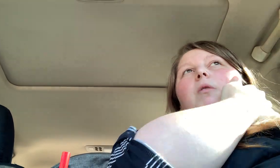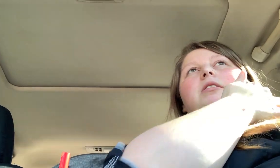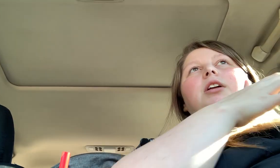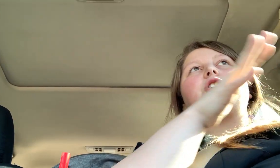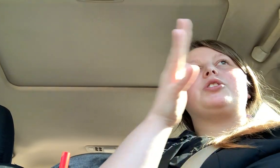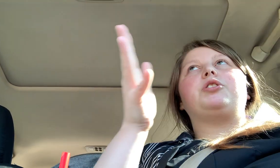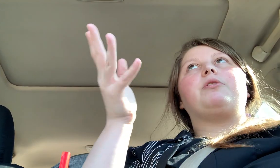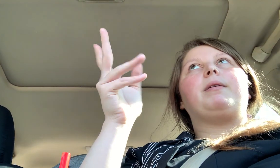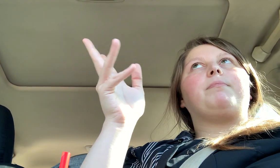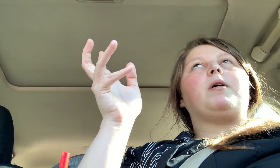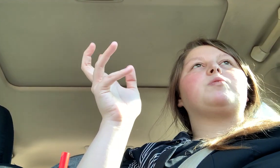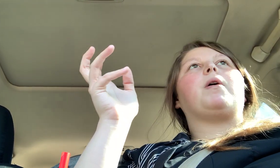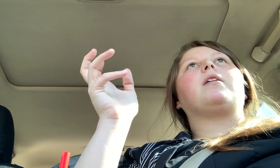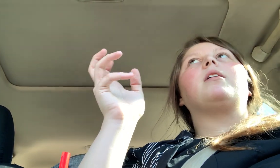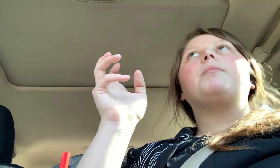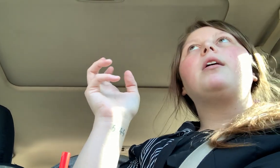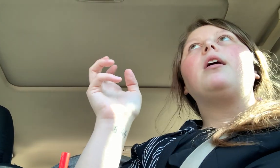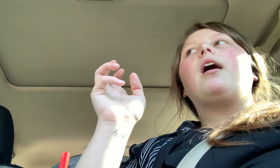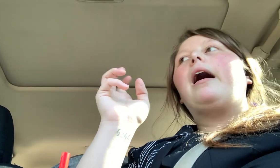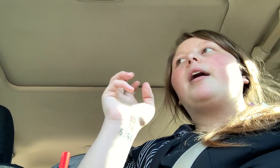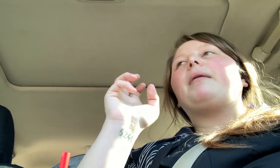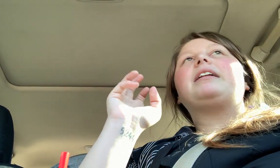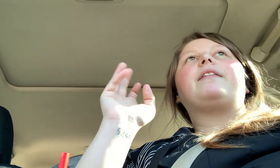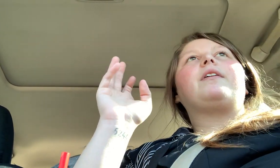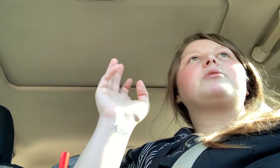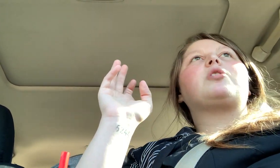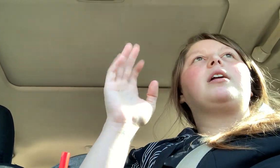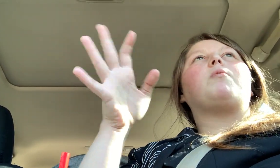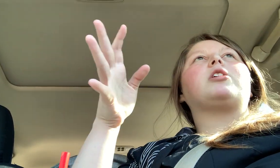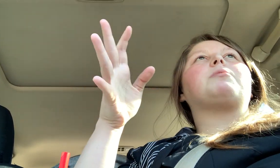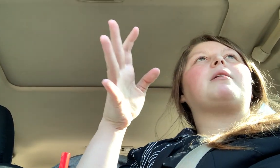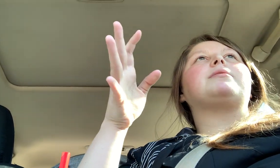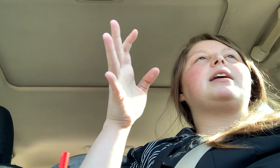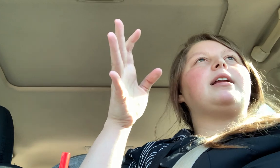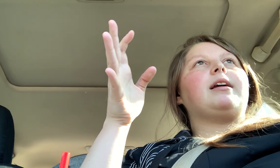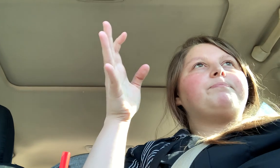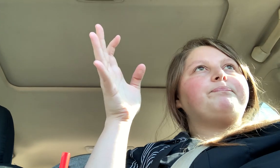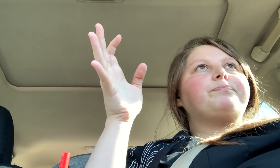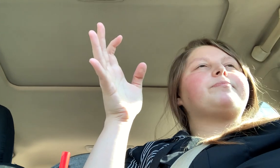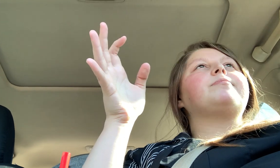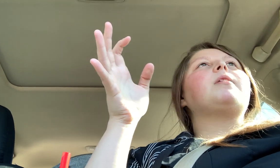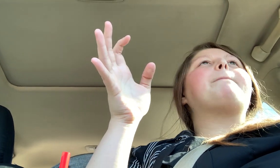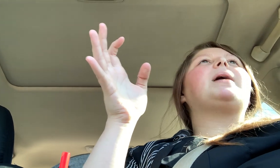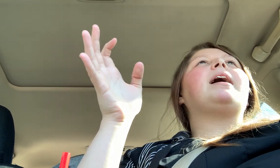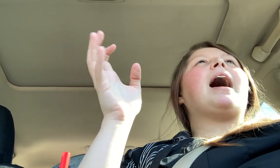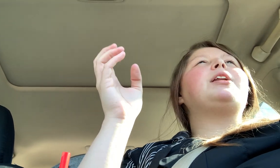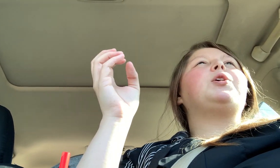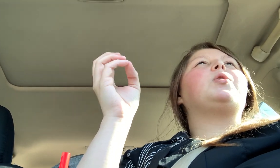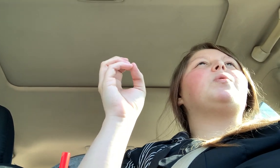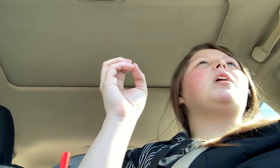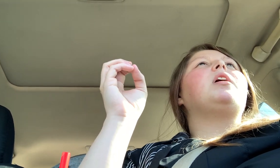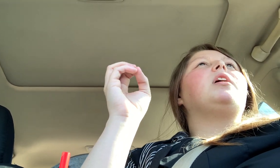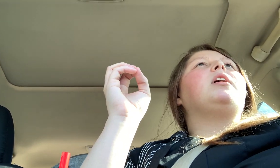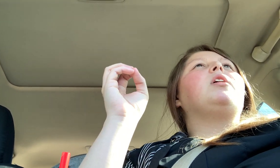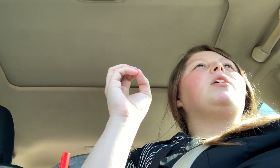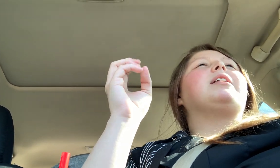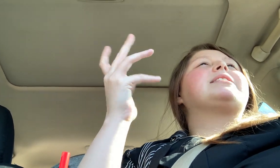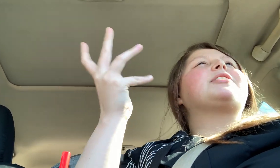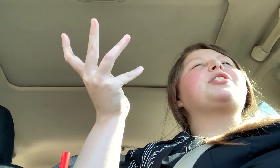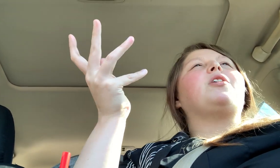wasn't just due to being postpartum. Um, I definitely was trying to watch what I was eating, but I knew it's actually called